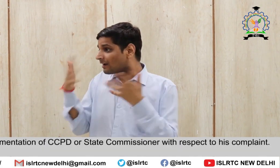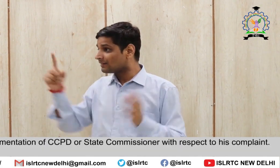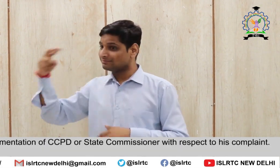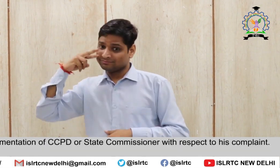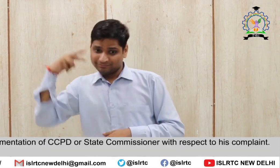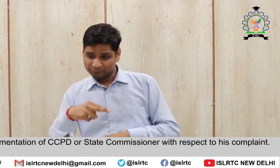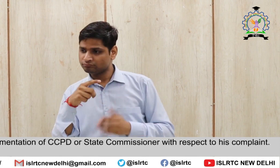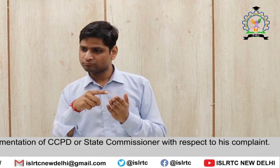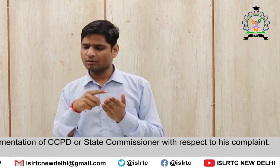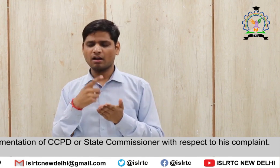respect To his complaint